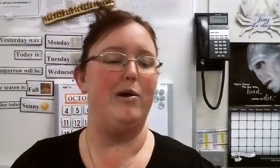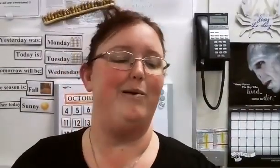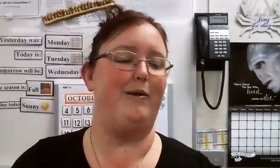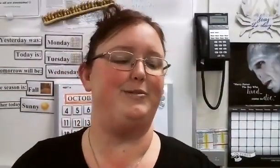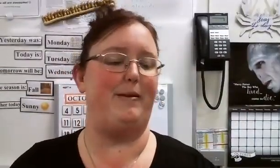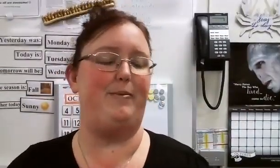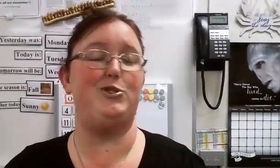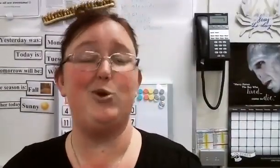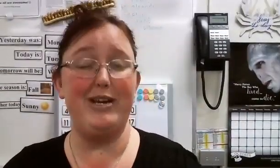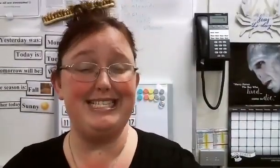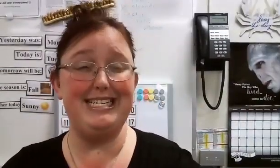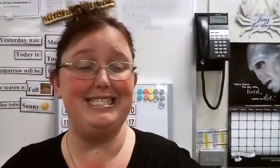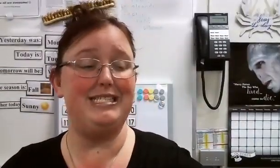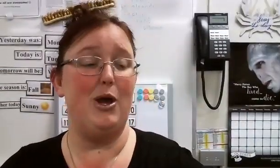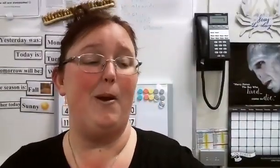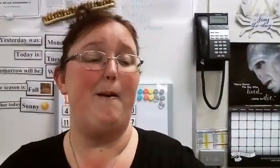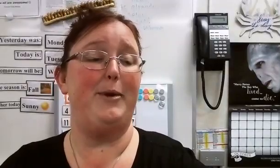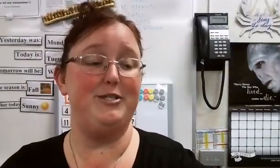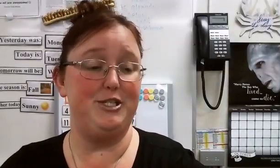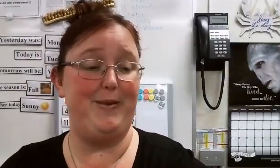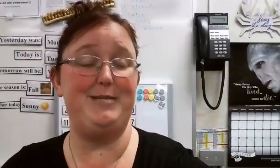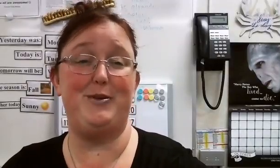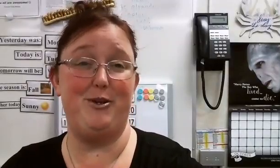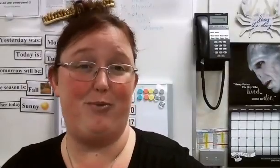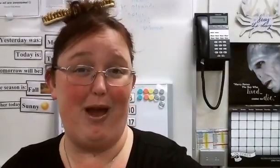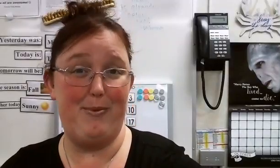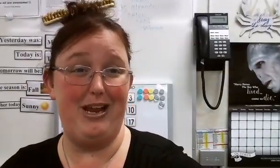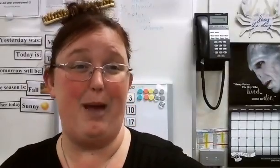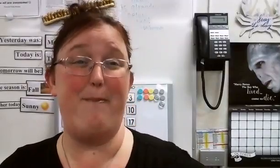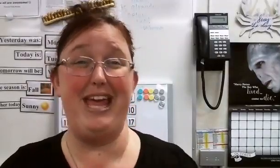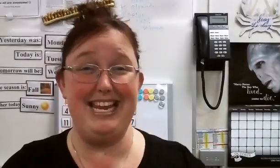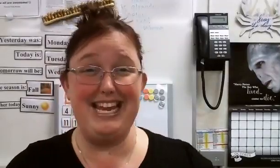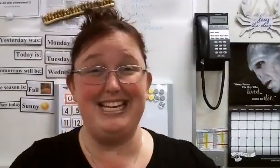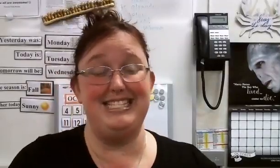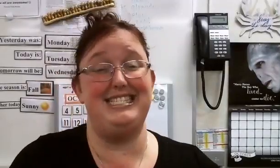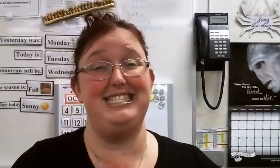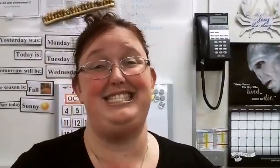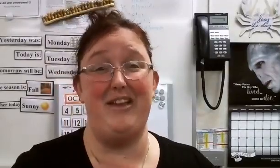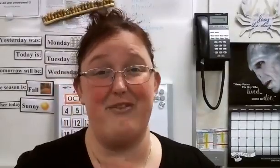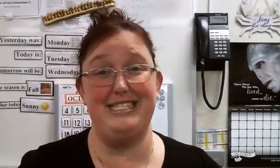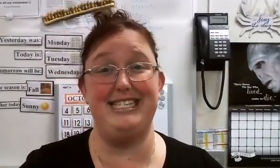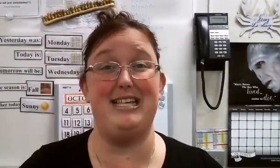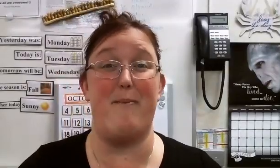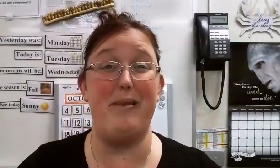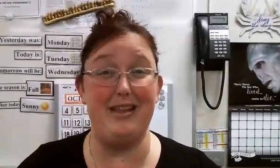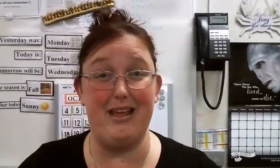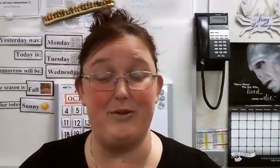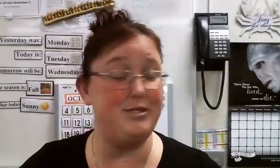We respect people's choices, personal space, personal property, opinions, differences, ability levels.